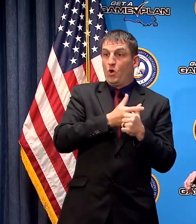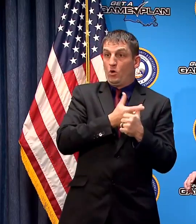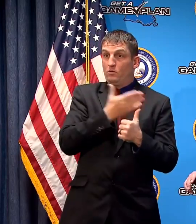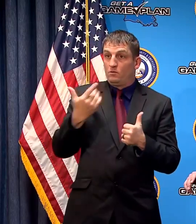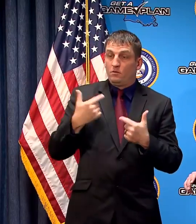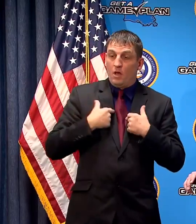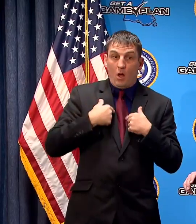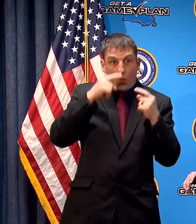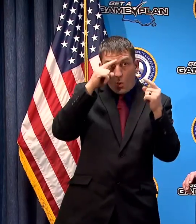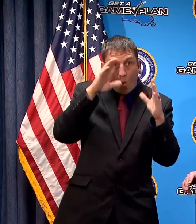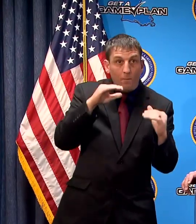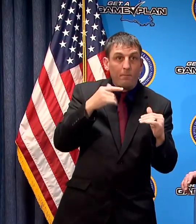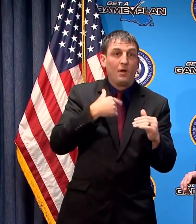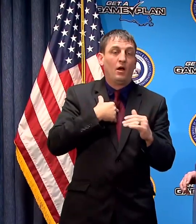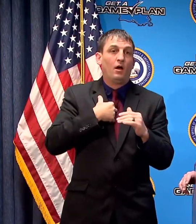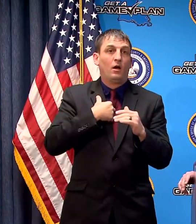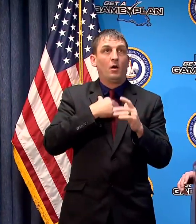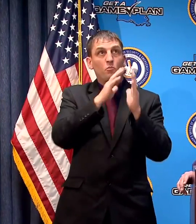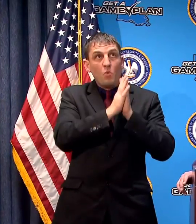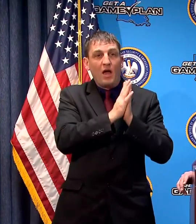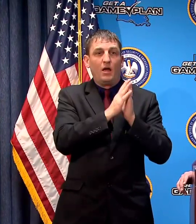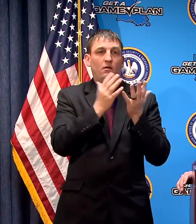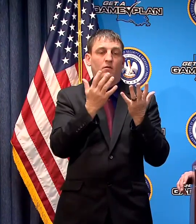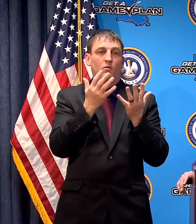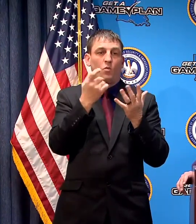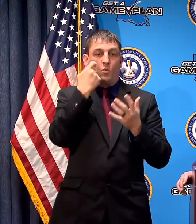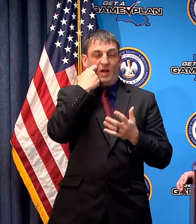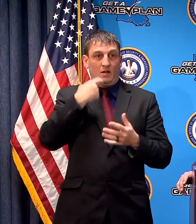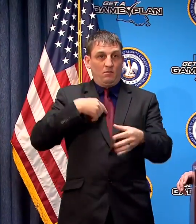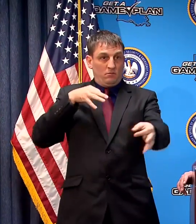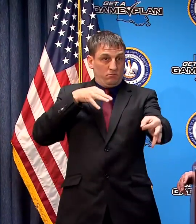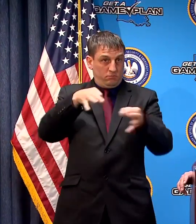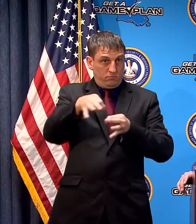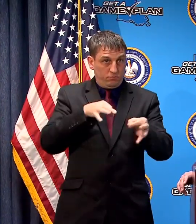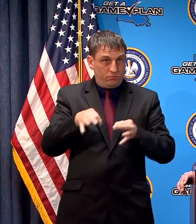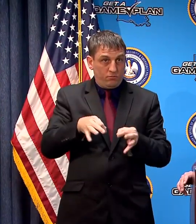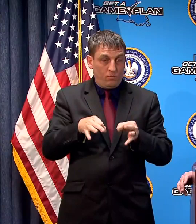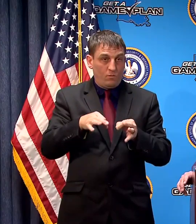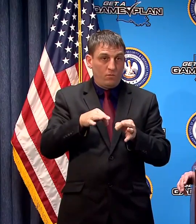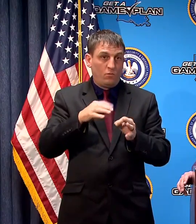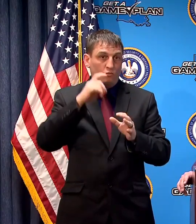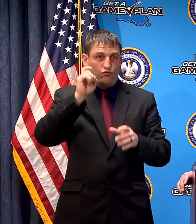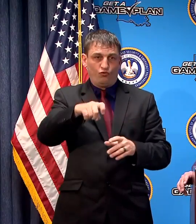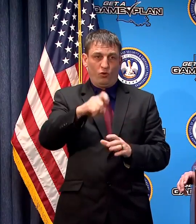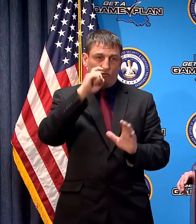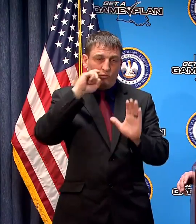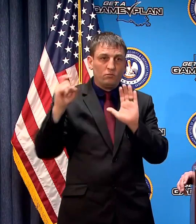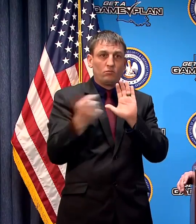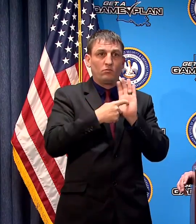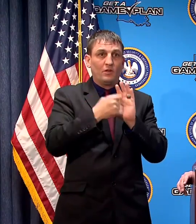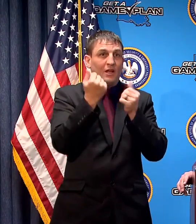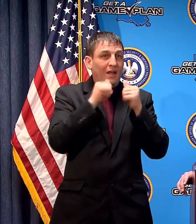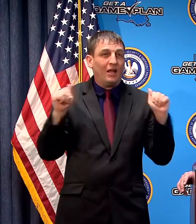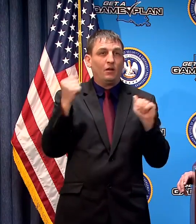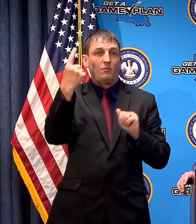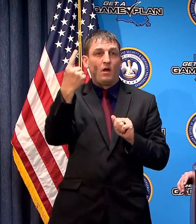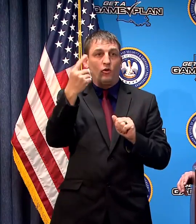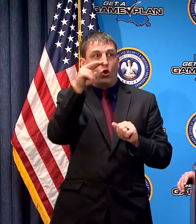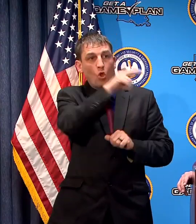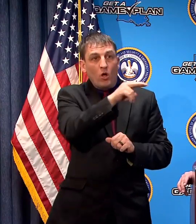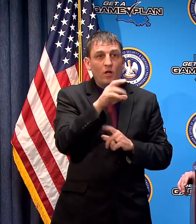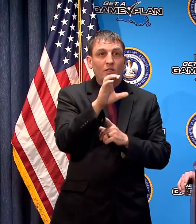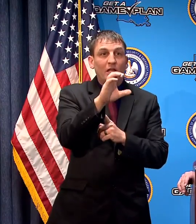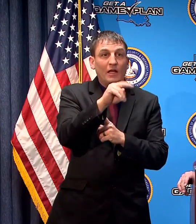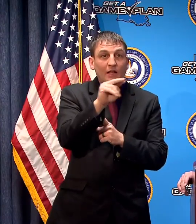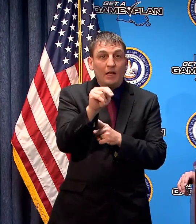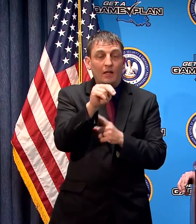with the information that I just went over and what's immediately obvious to anybody who's tuning in to CNN or Fox News or